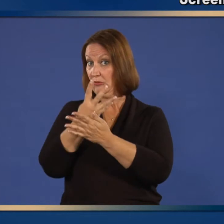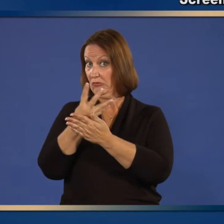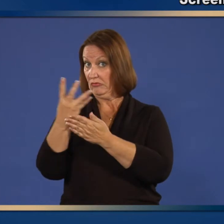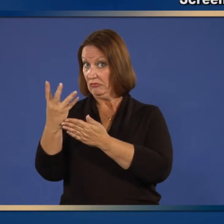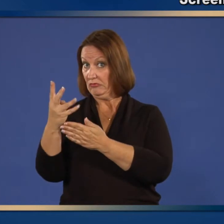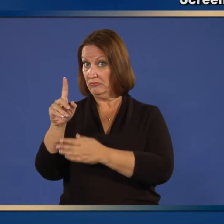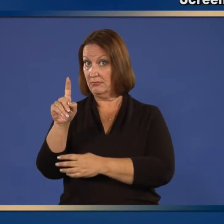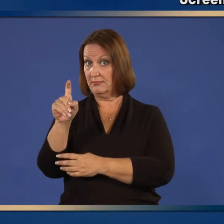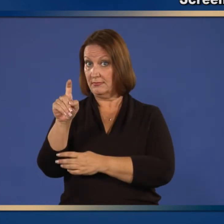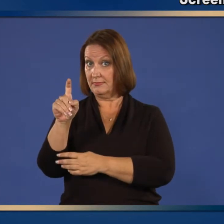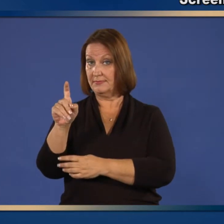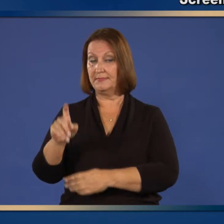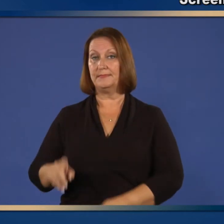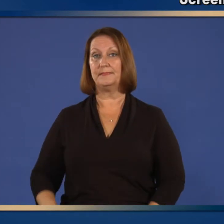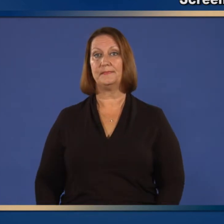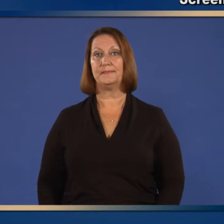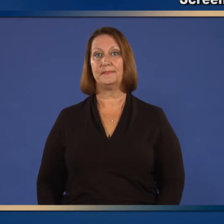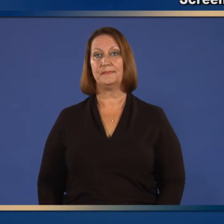27.